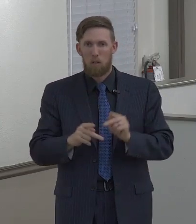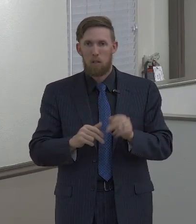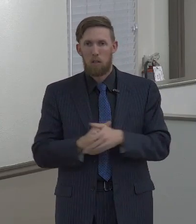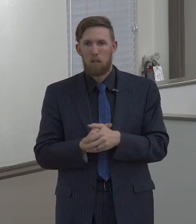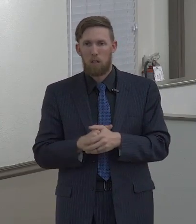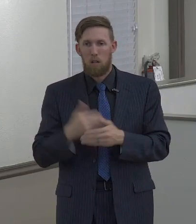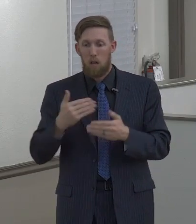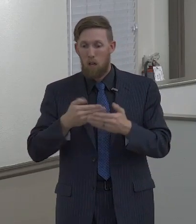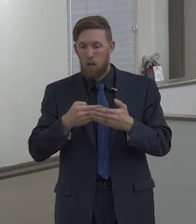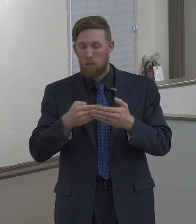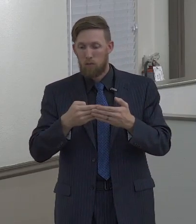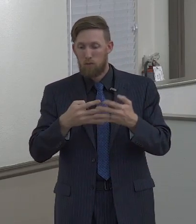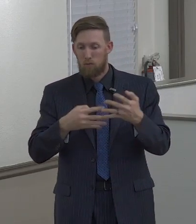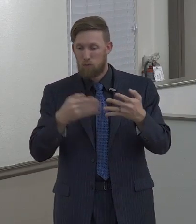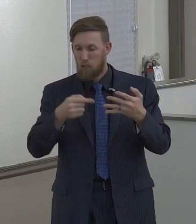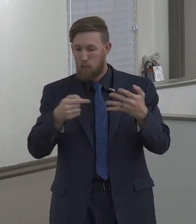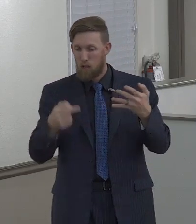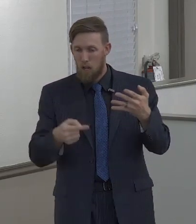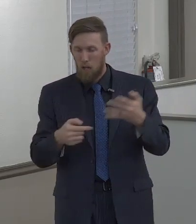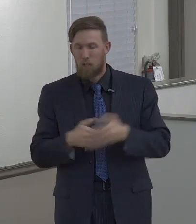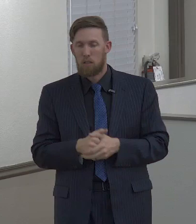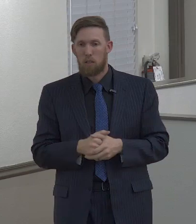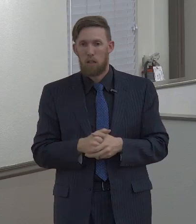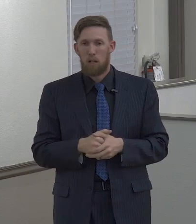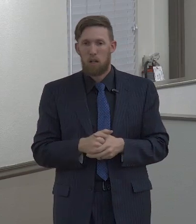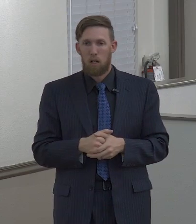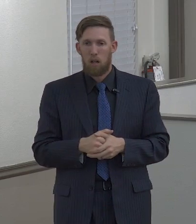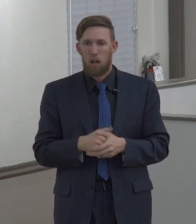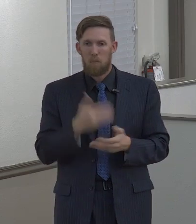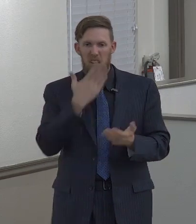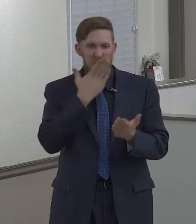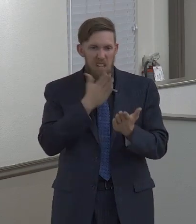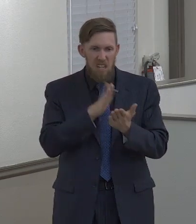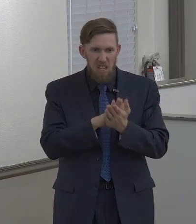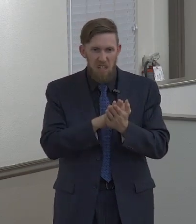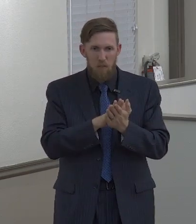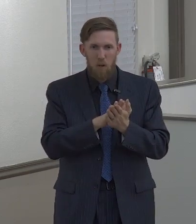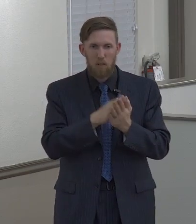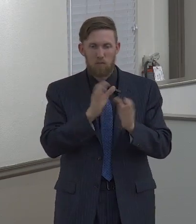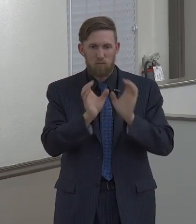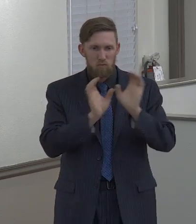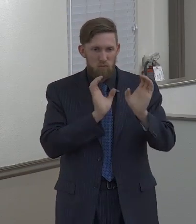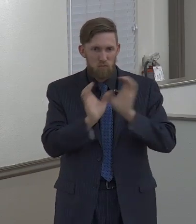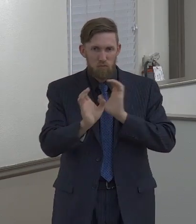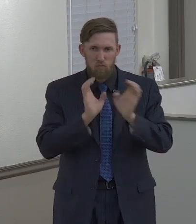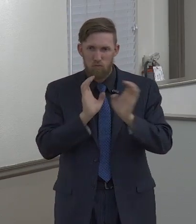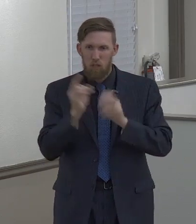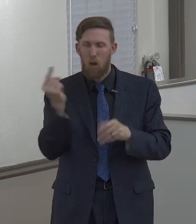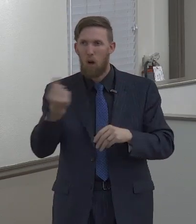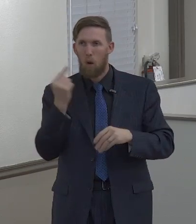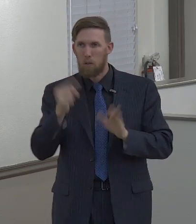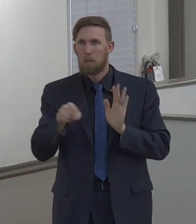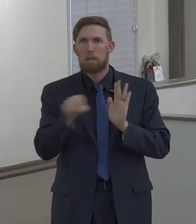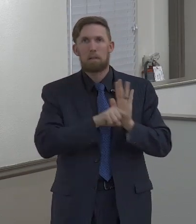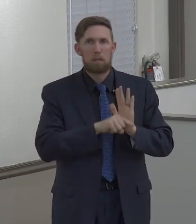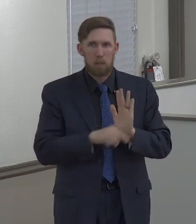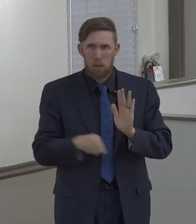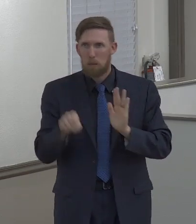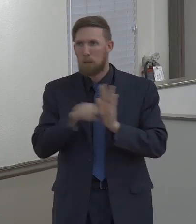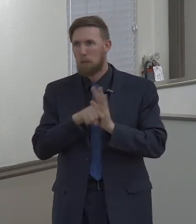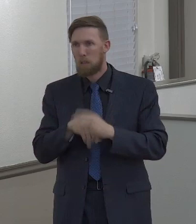communications, where this is just constantly negative talk towards people and about people.